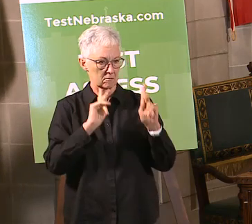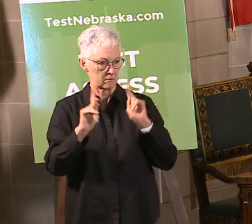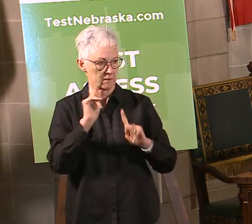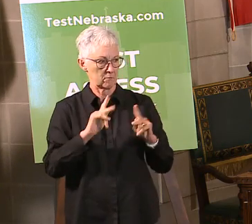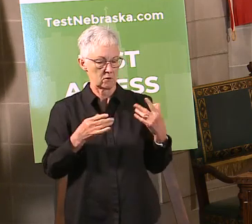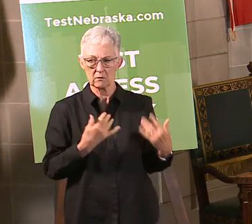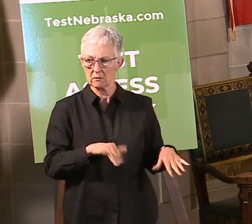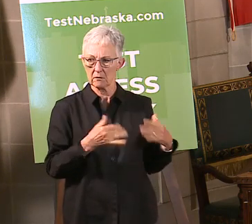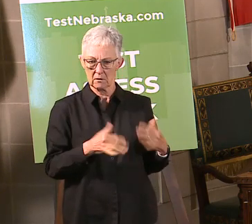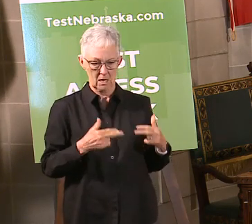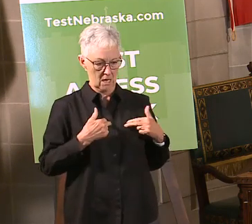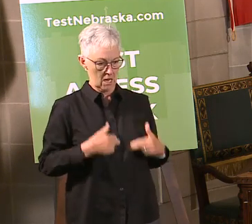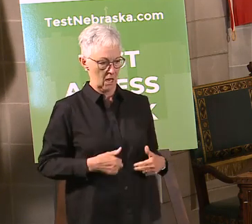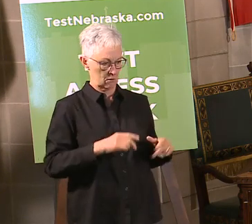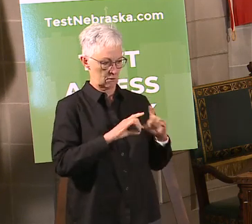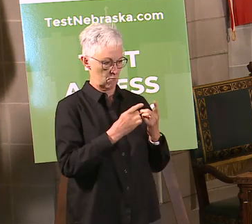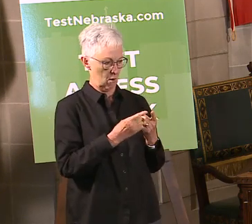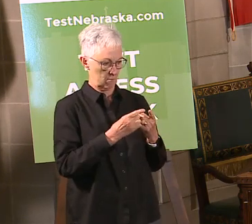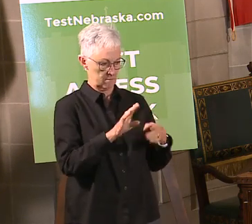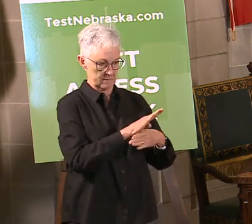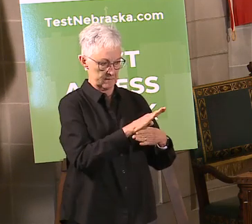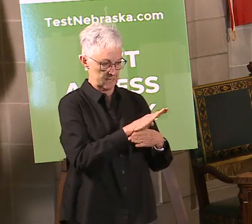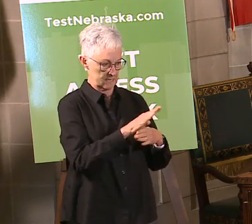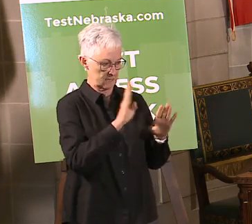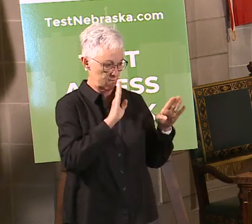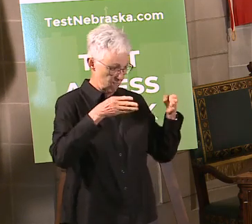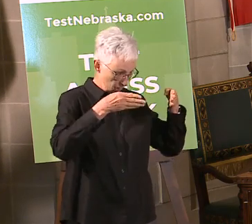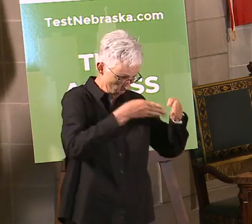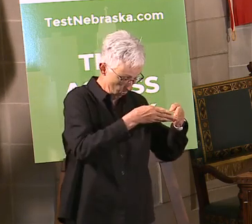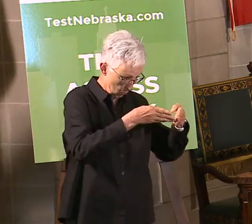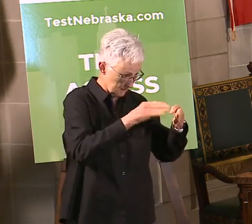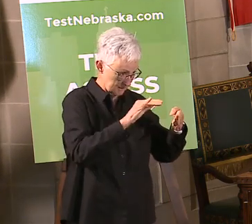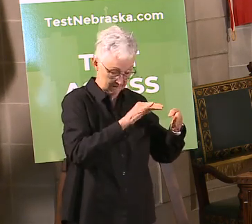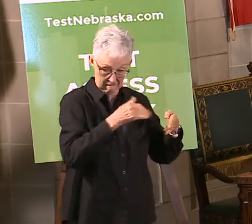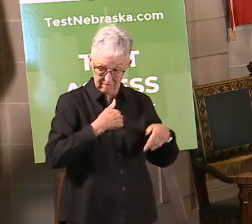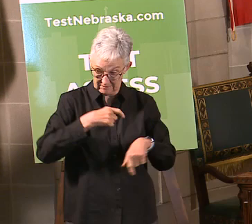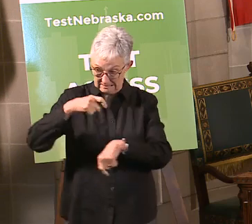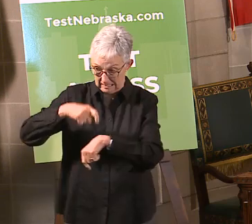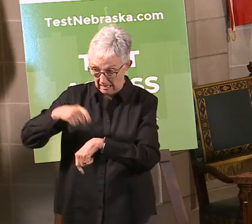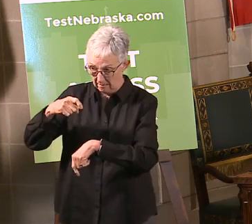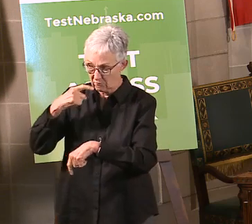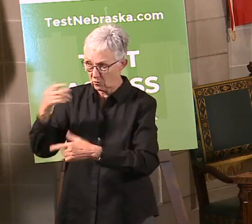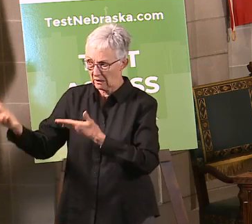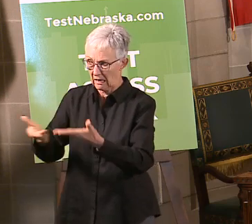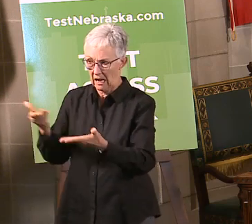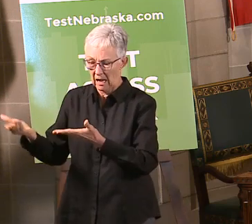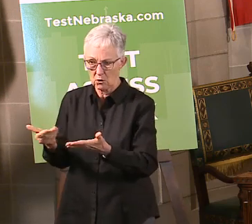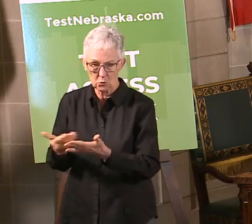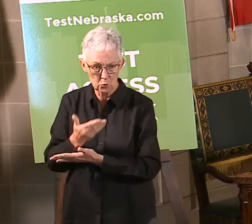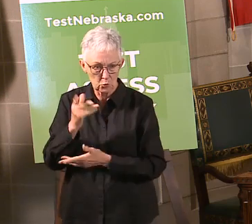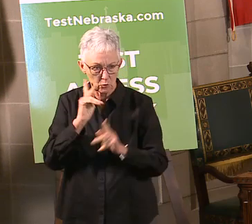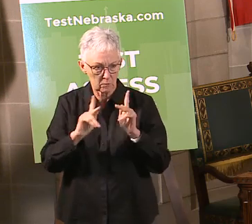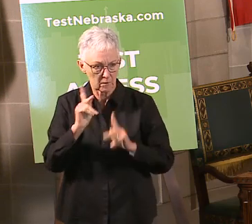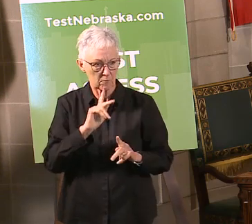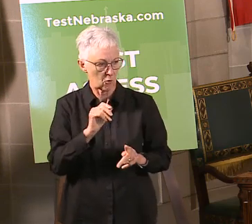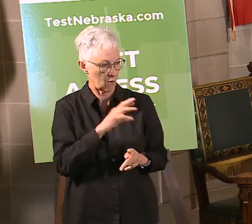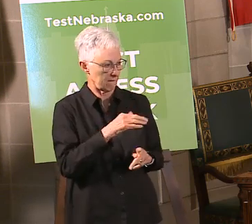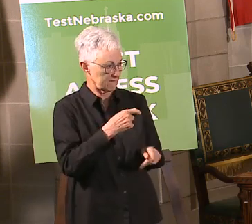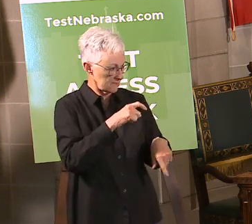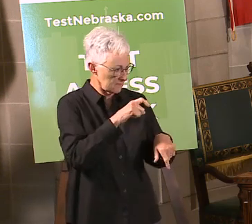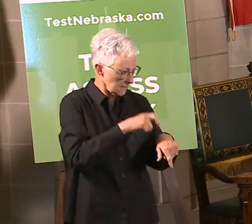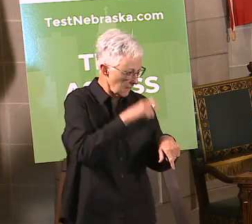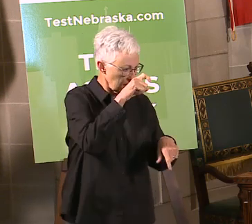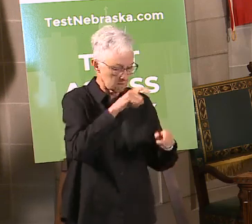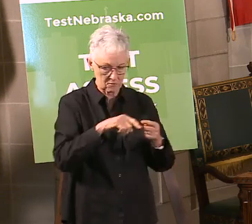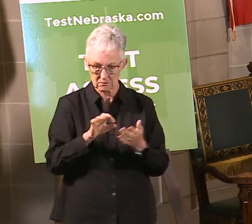are doing. It's sometimes challenging to get all these things done at once. Certainly agree that the more that we can talk about, say, the number of people recovered, that's a good